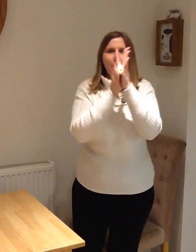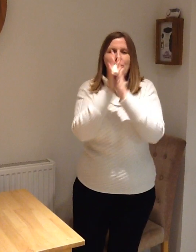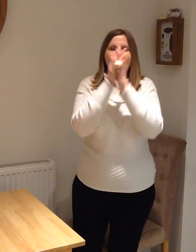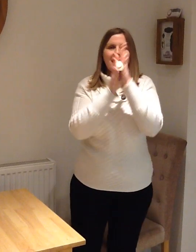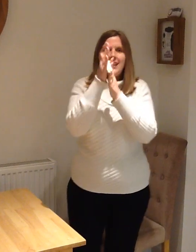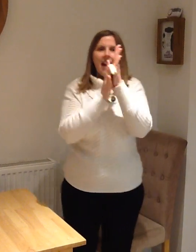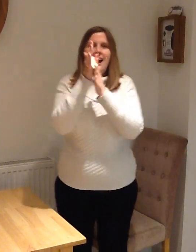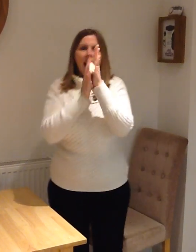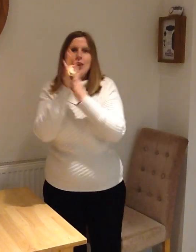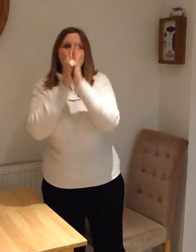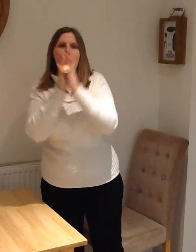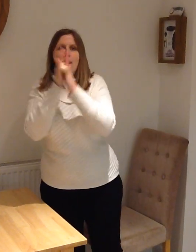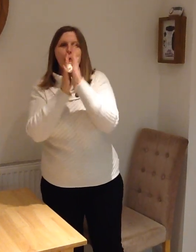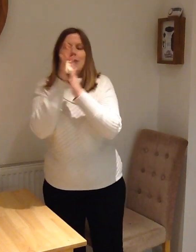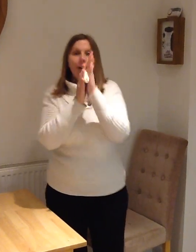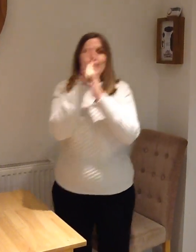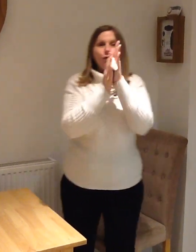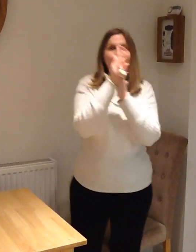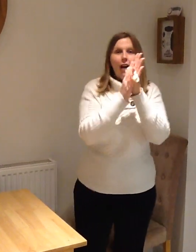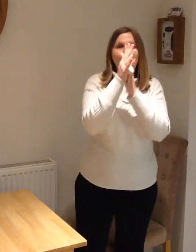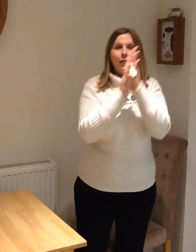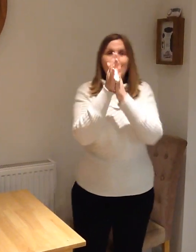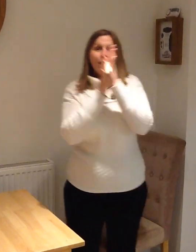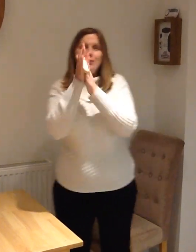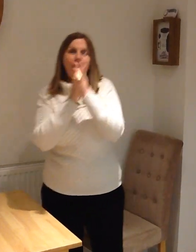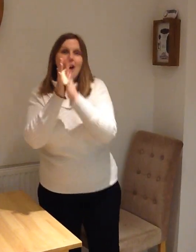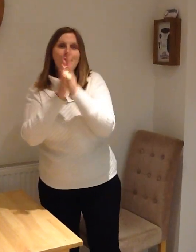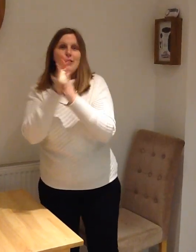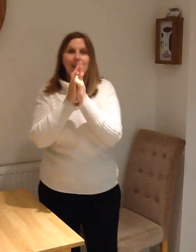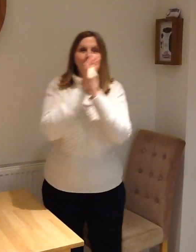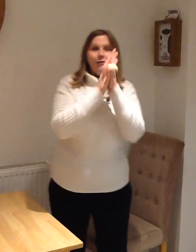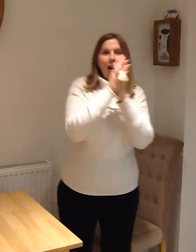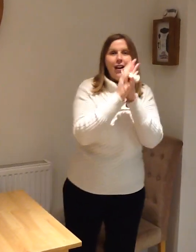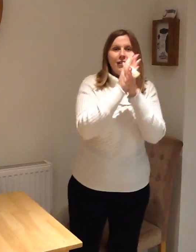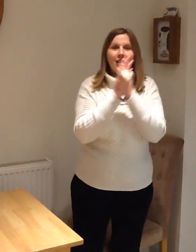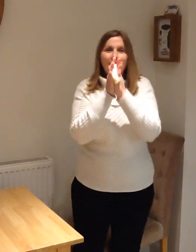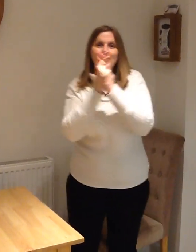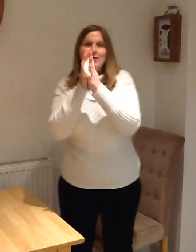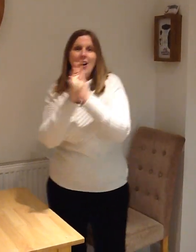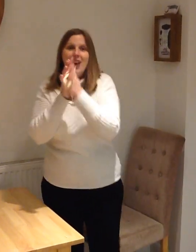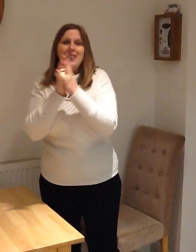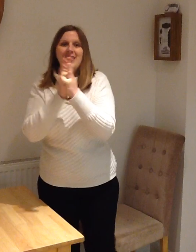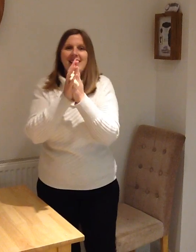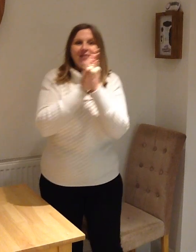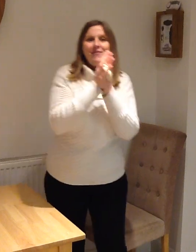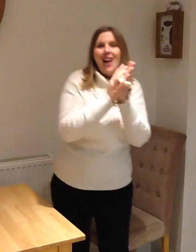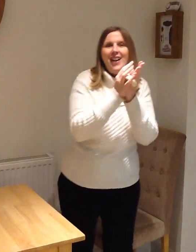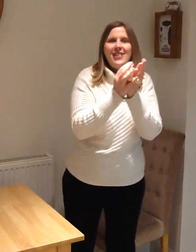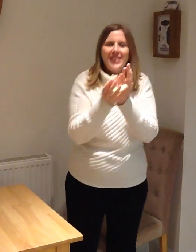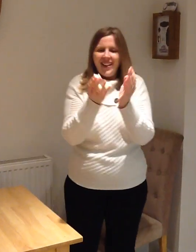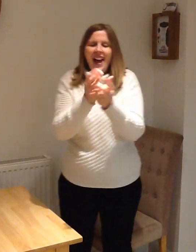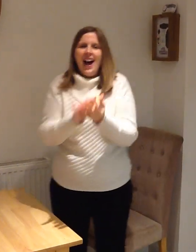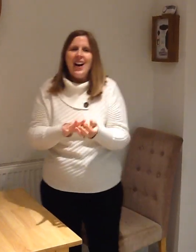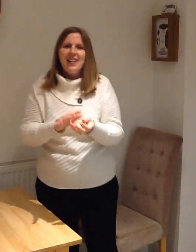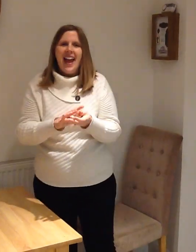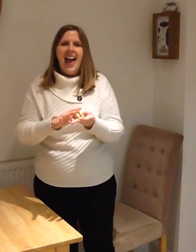bit faster. Roll, roll, roll, roll, roll, roll, roll. Okay.